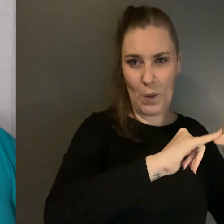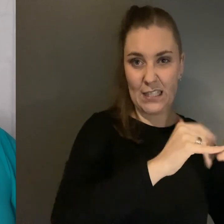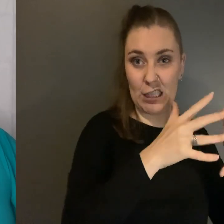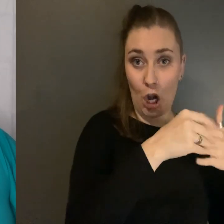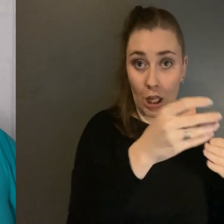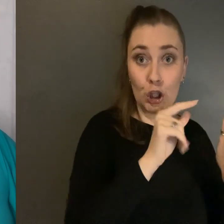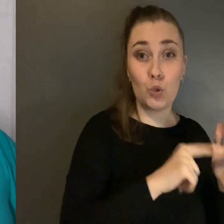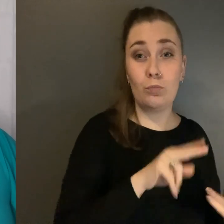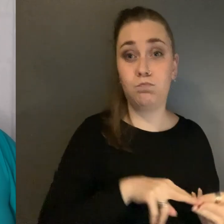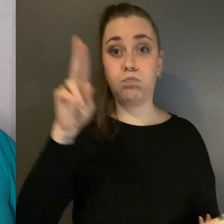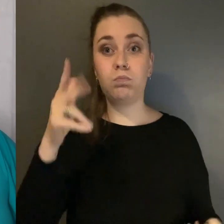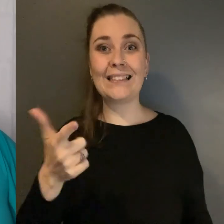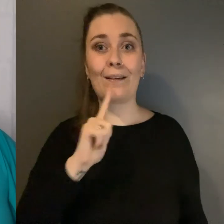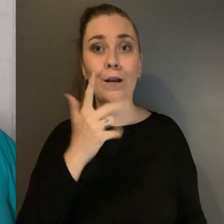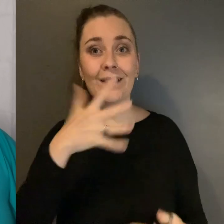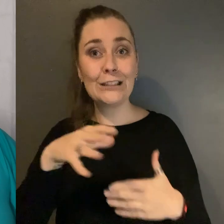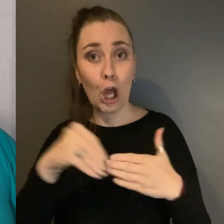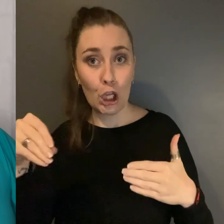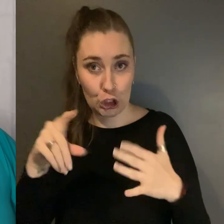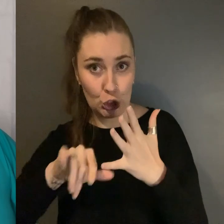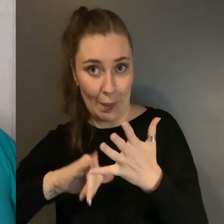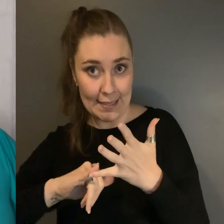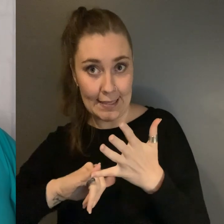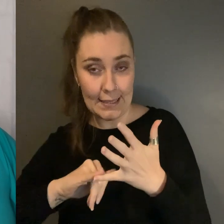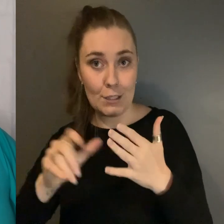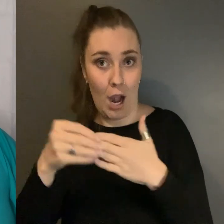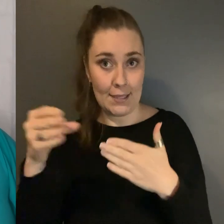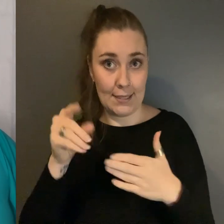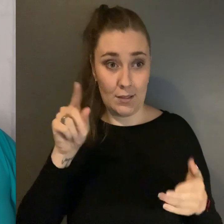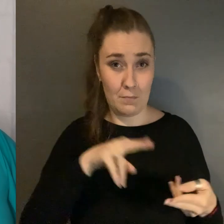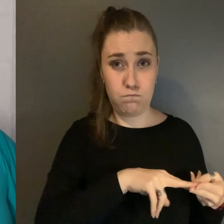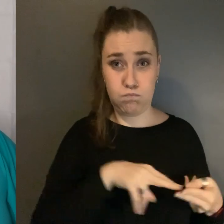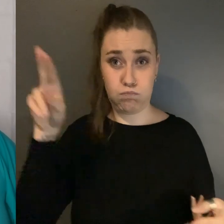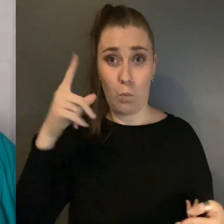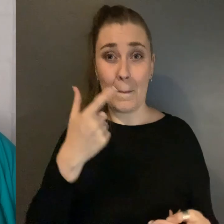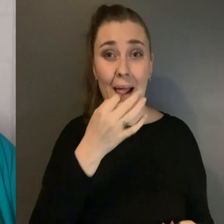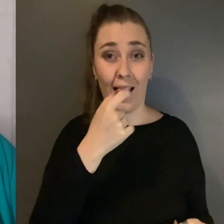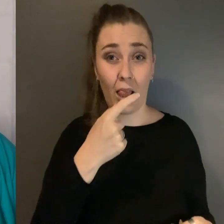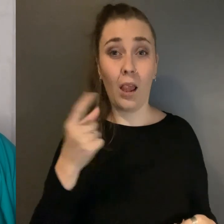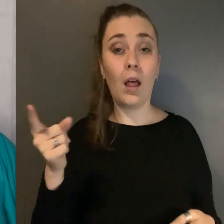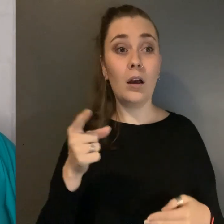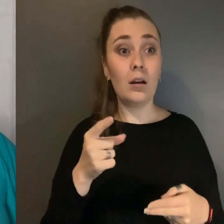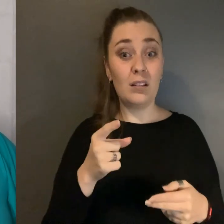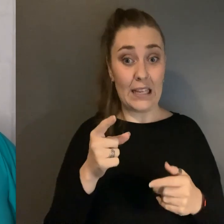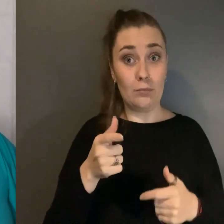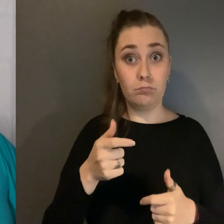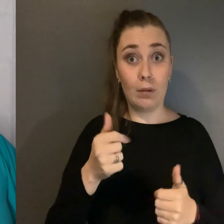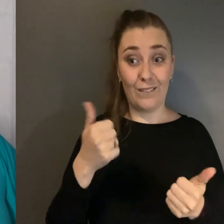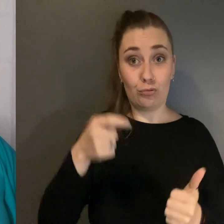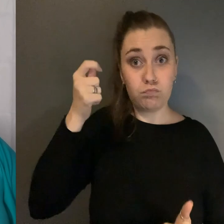$750 US Was convicted and sentenced to prison It's